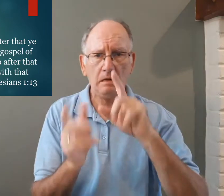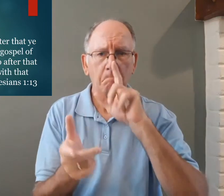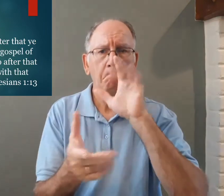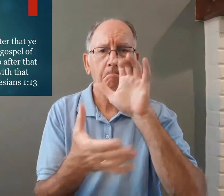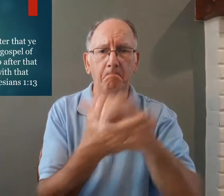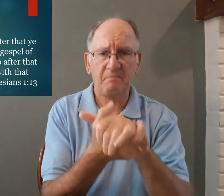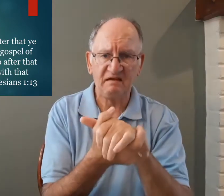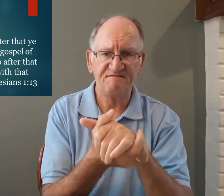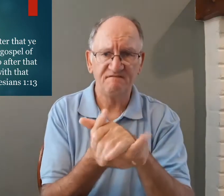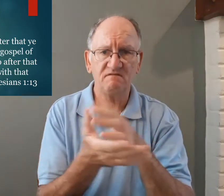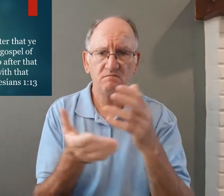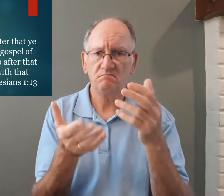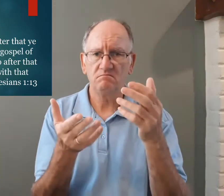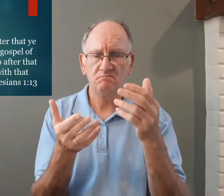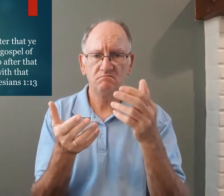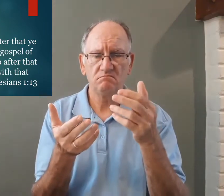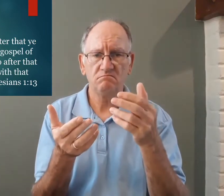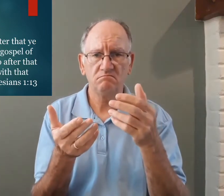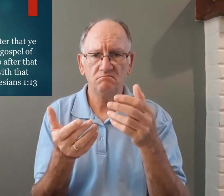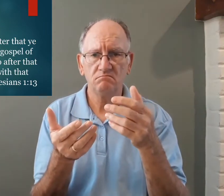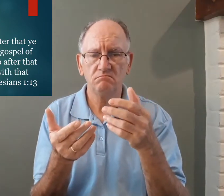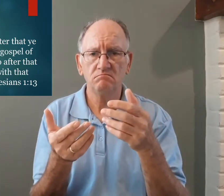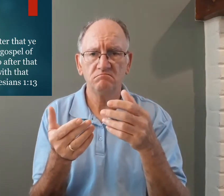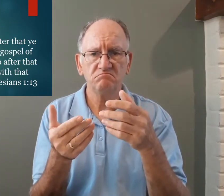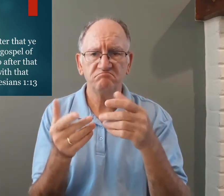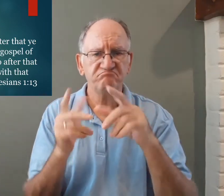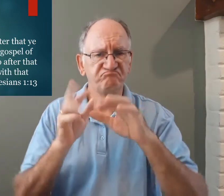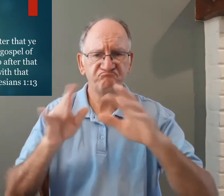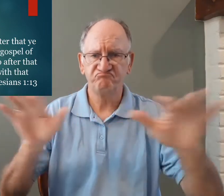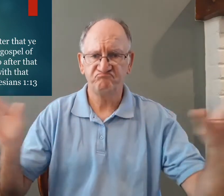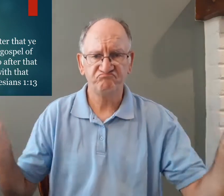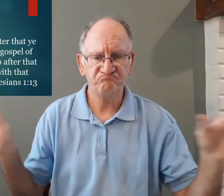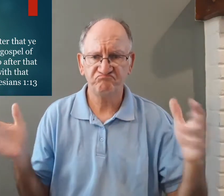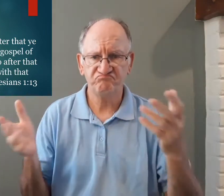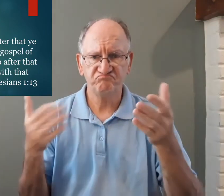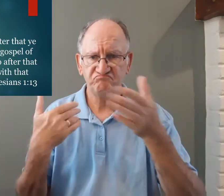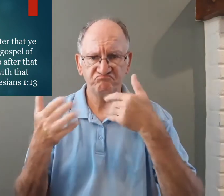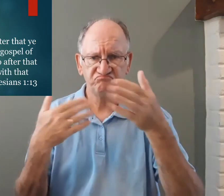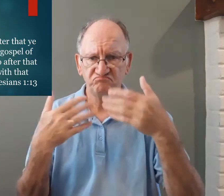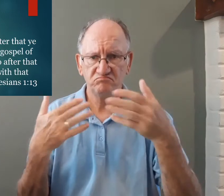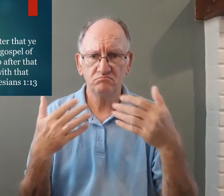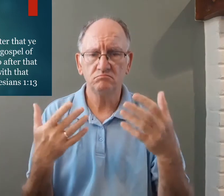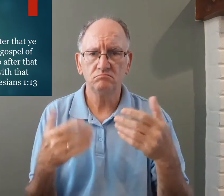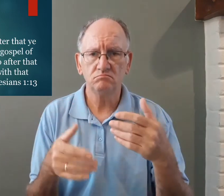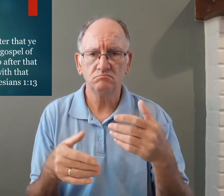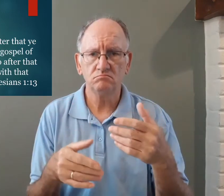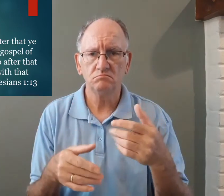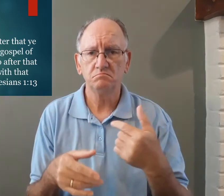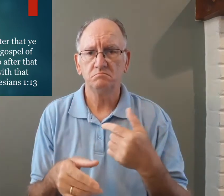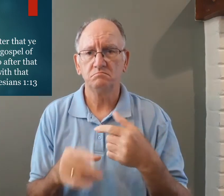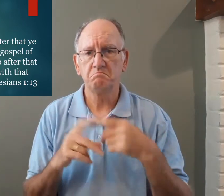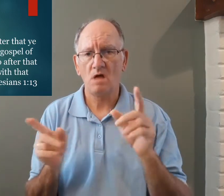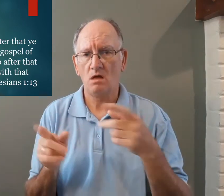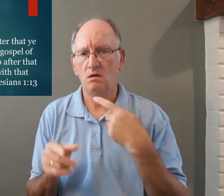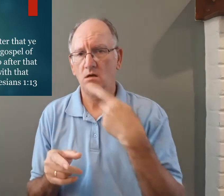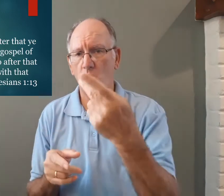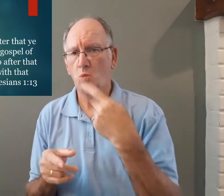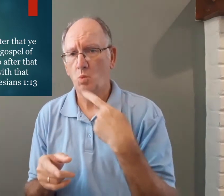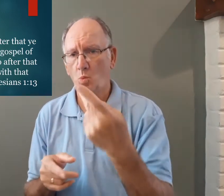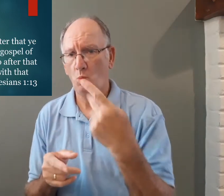faith means to believe it doesn't matter just means to believe but